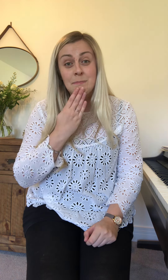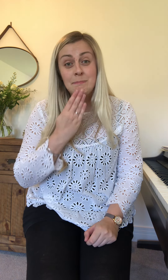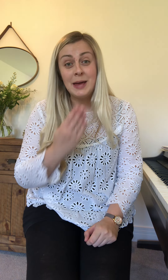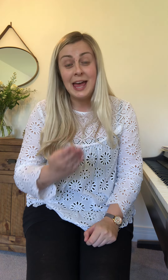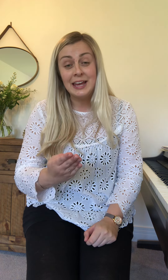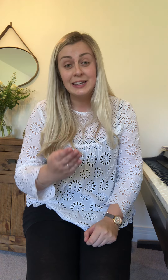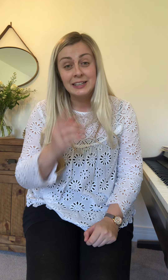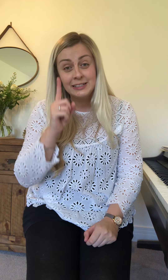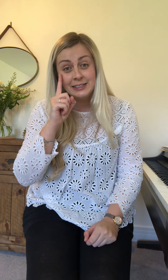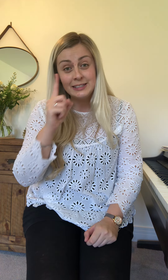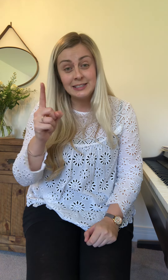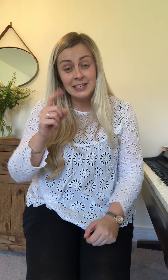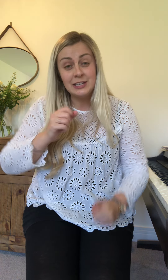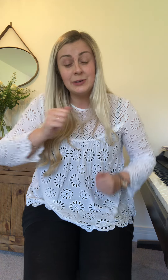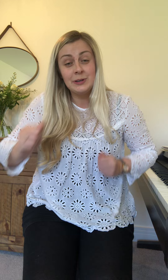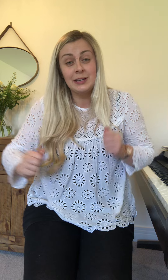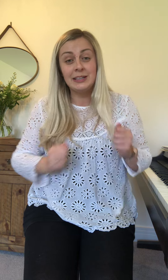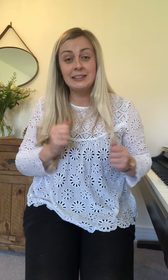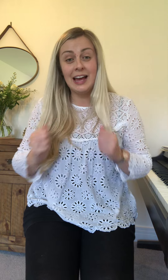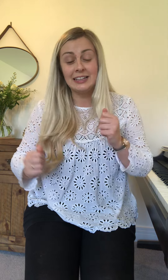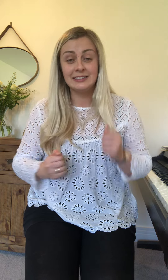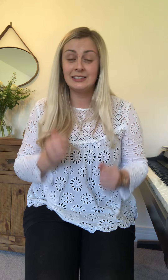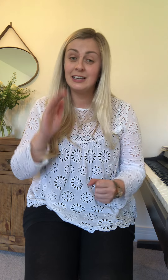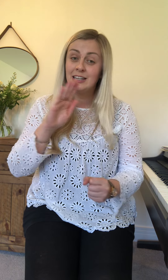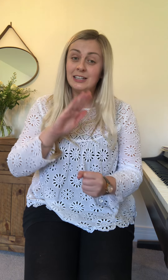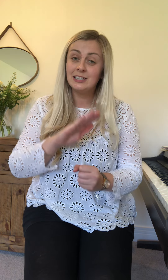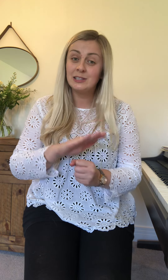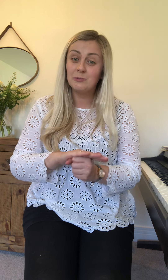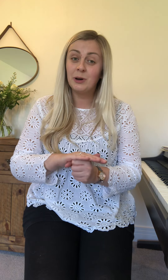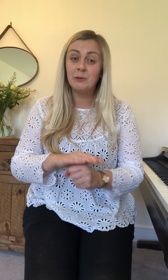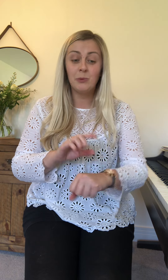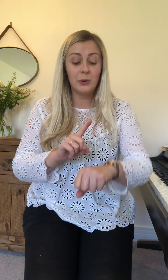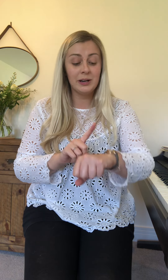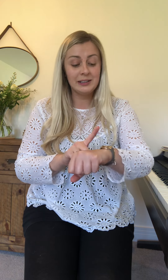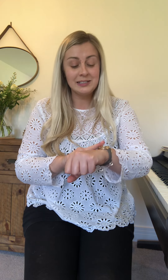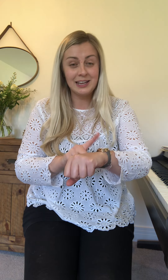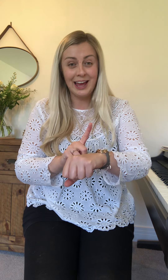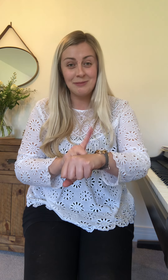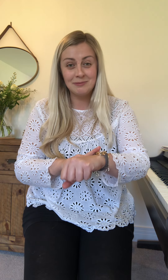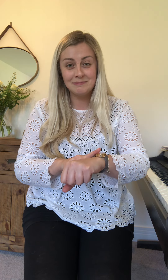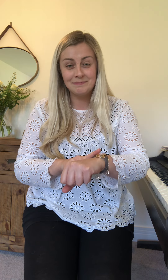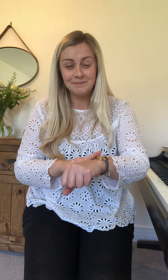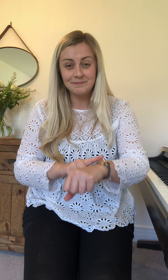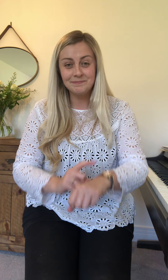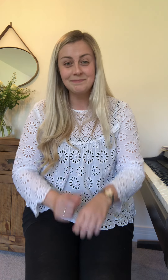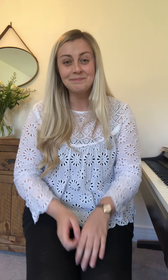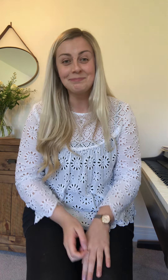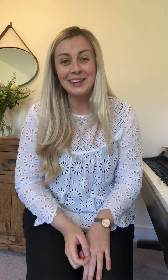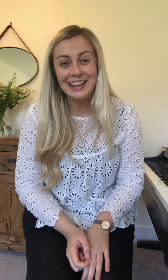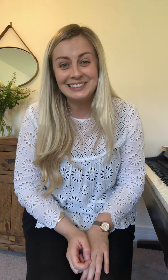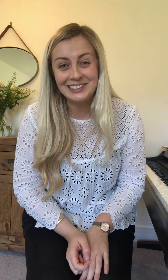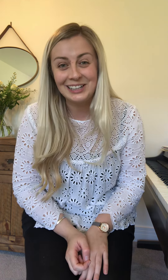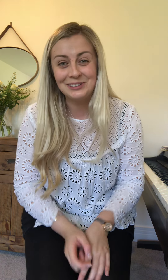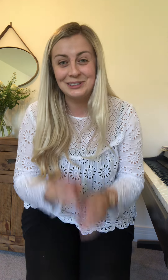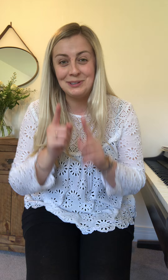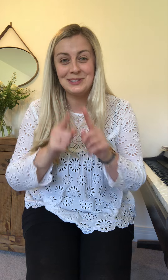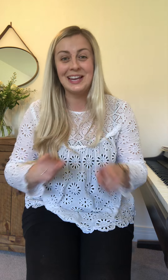beg to see you dance just one more time. Let's try it with the music.